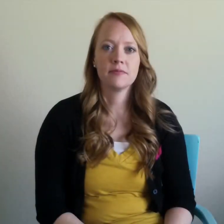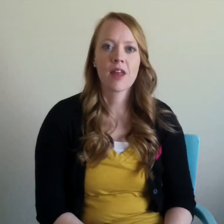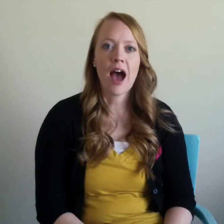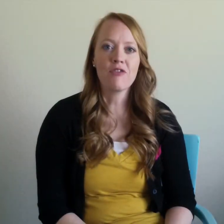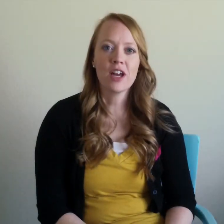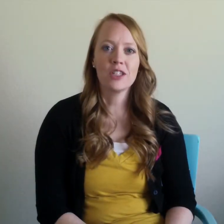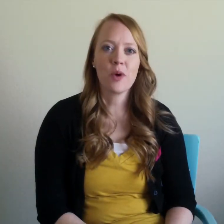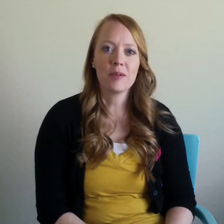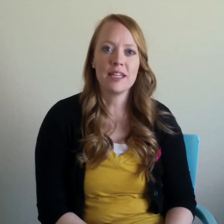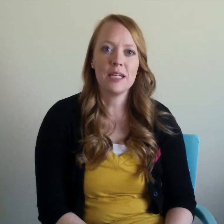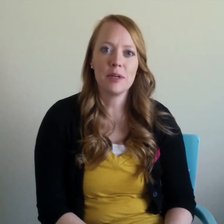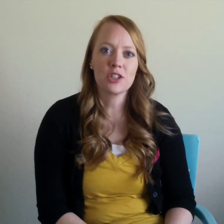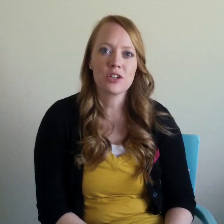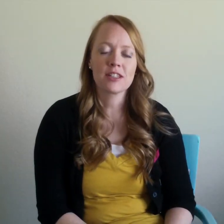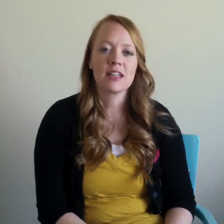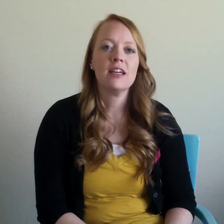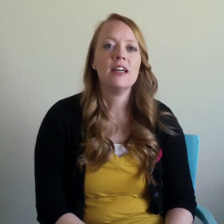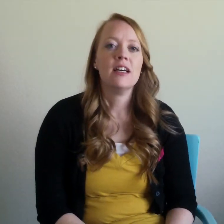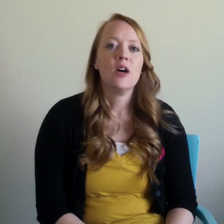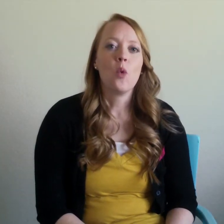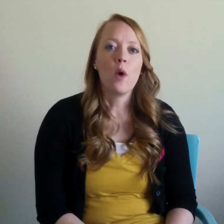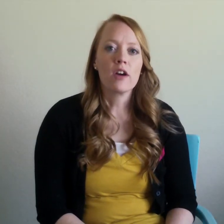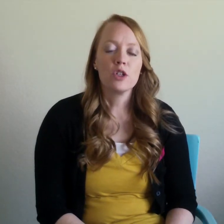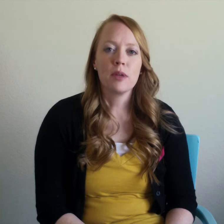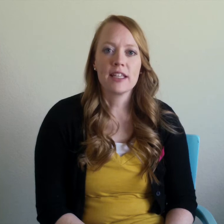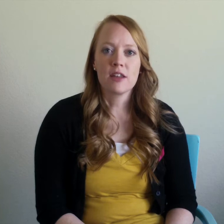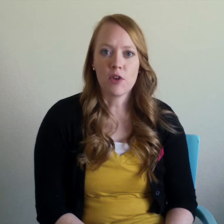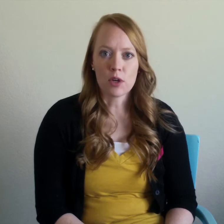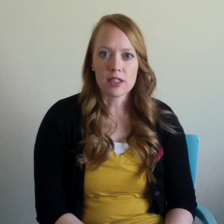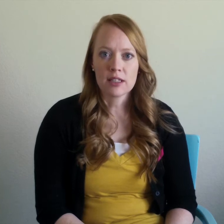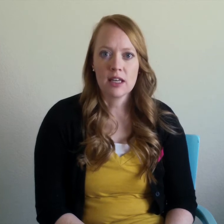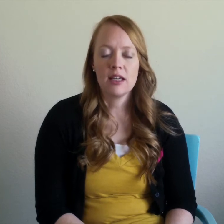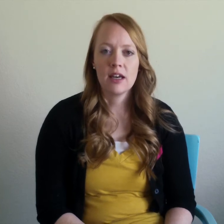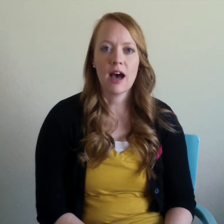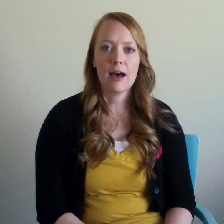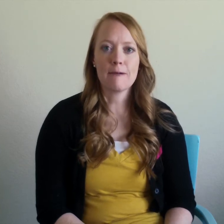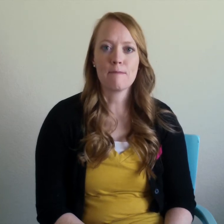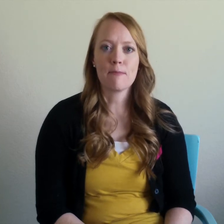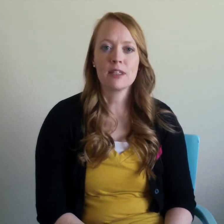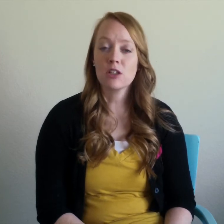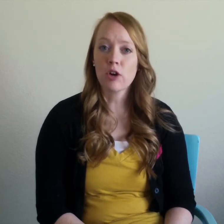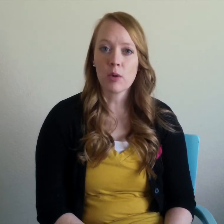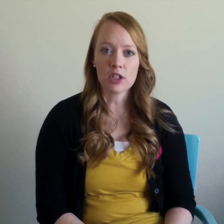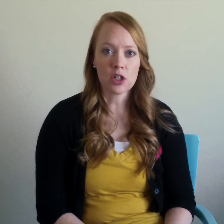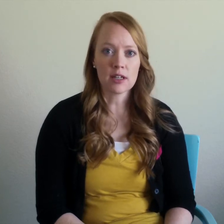hi friends welcome to key to pictures where to place the focus and this is a great question